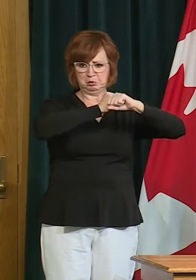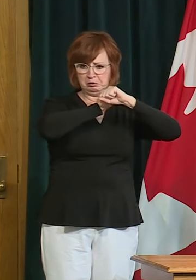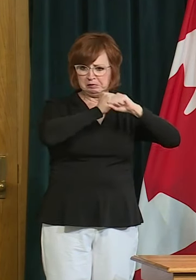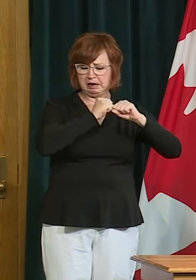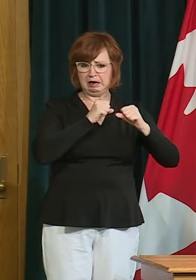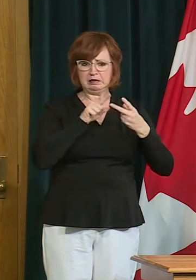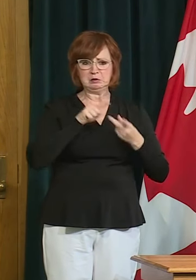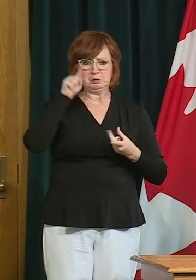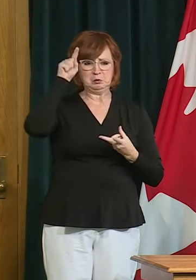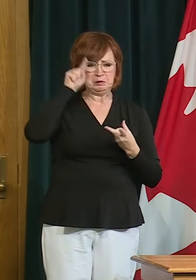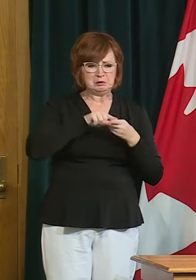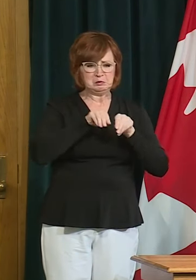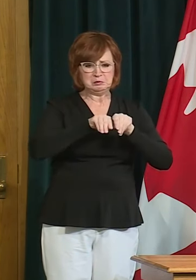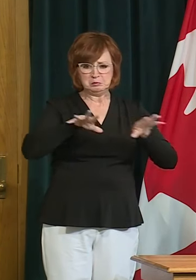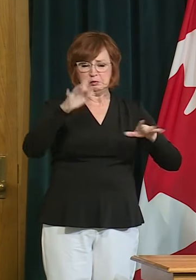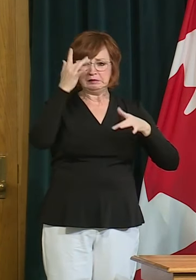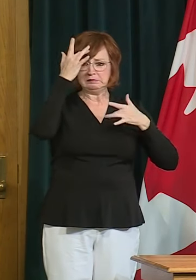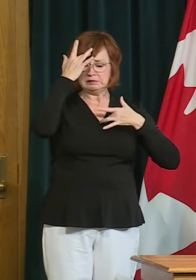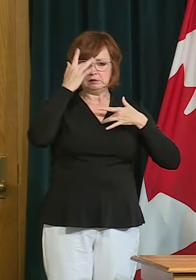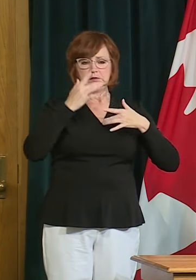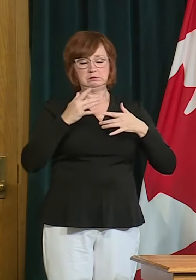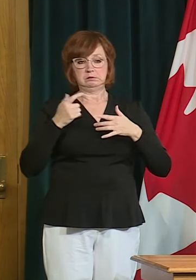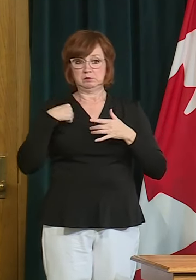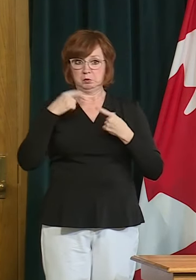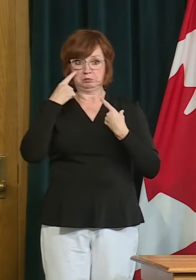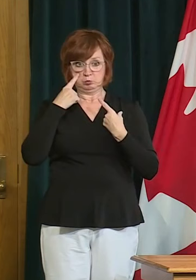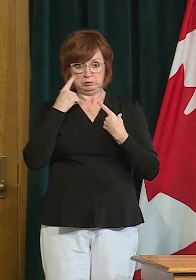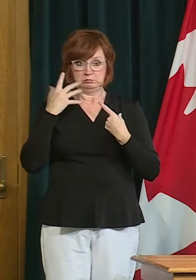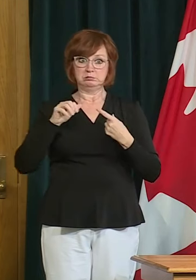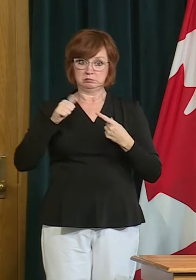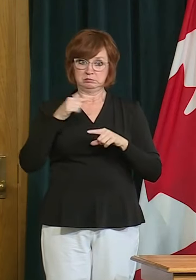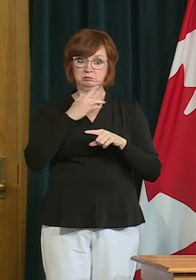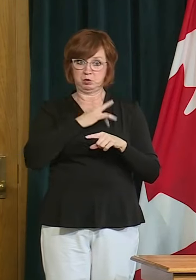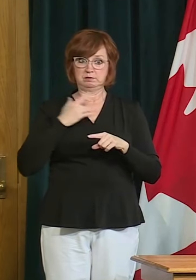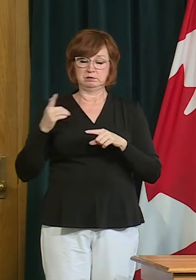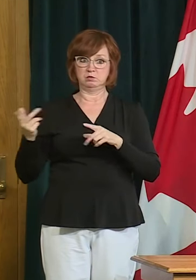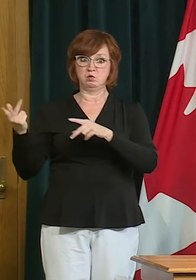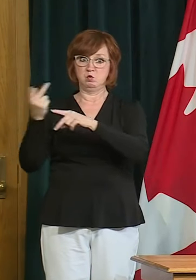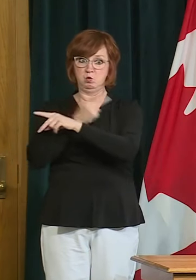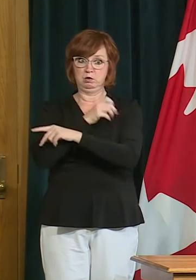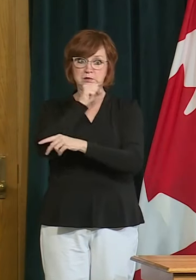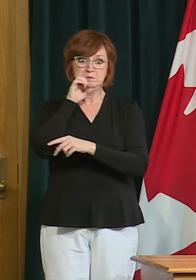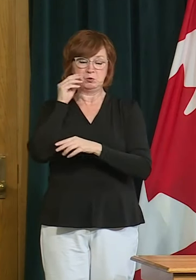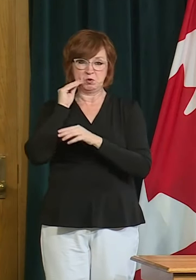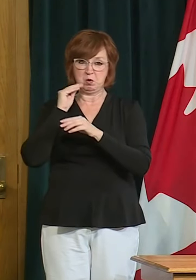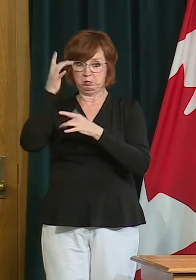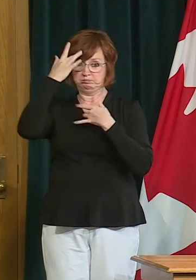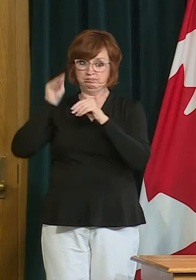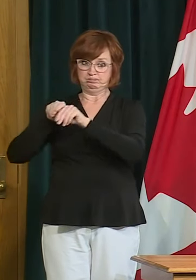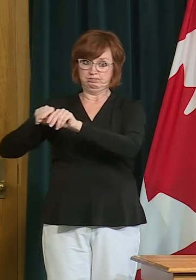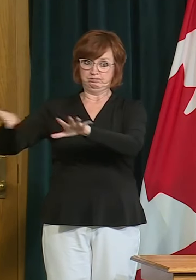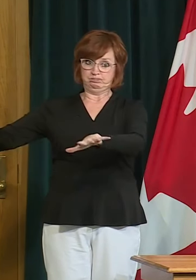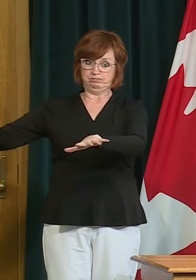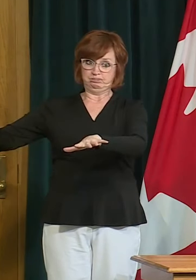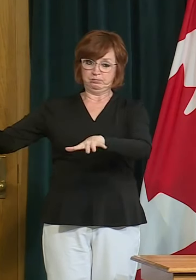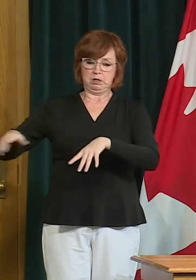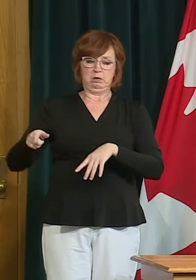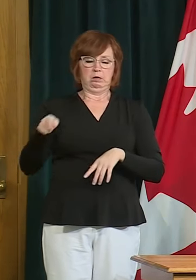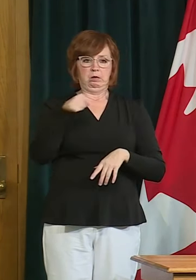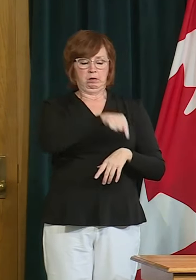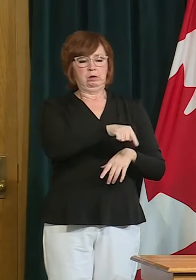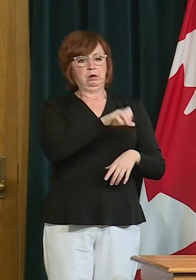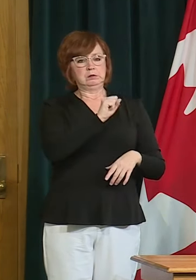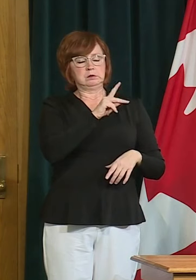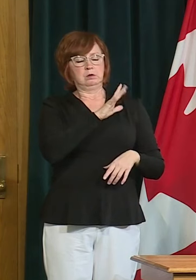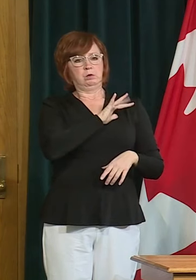devastating outbreaks that we have seen in long-term care centers in other provinces. They've gone above and beyond and so we are